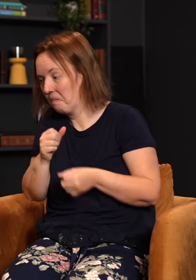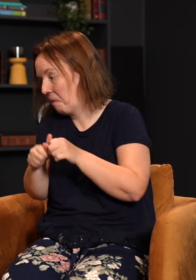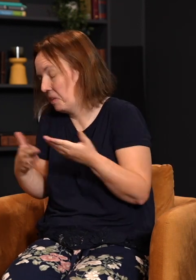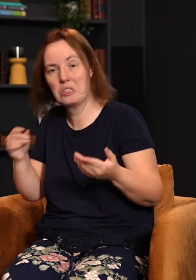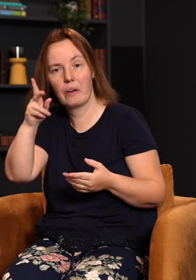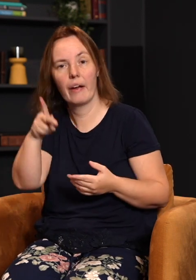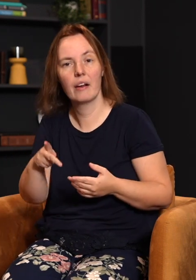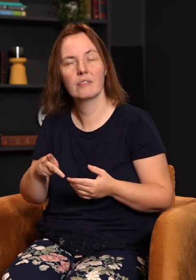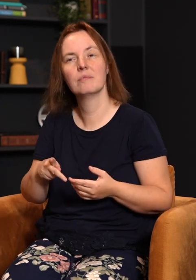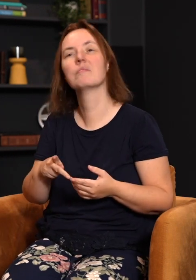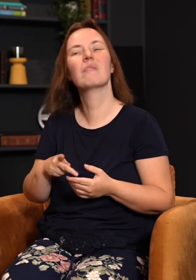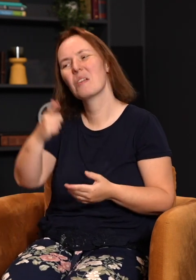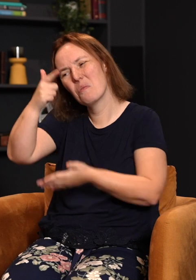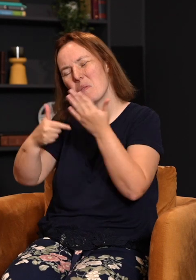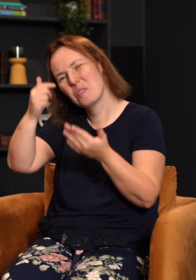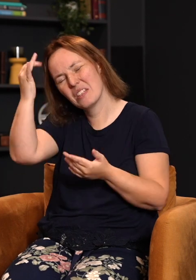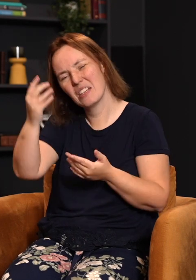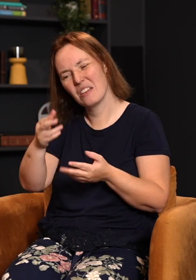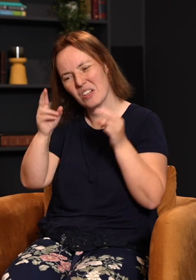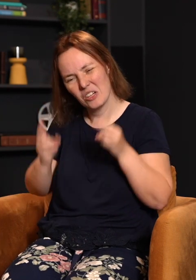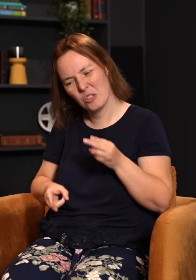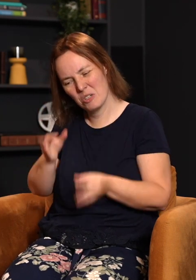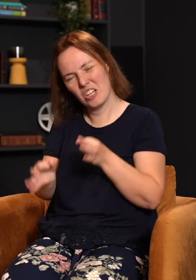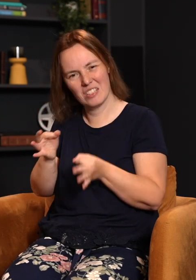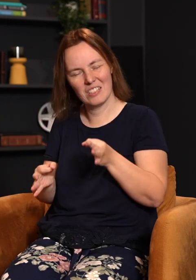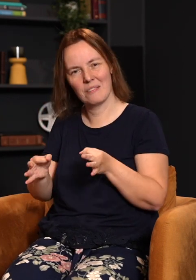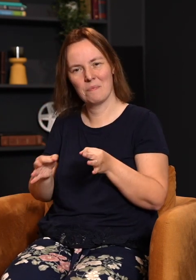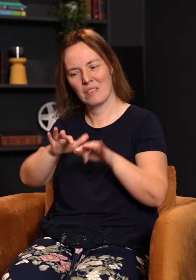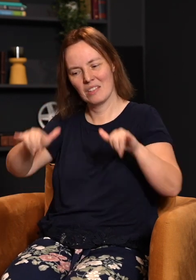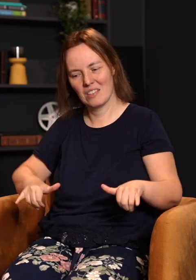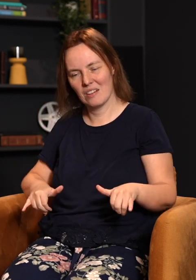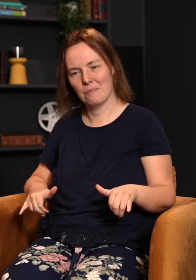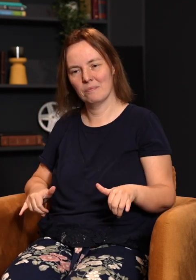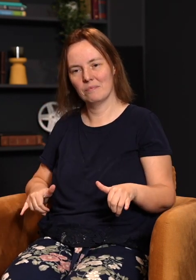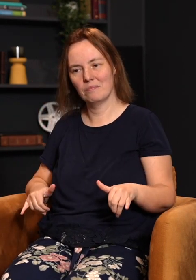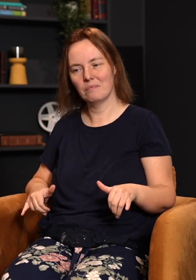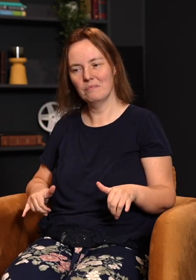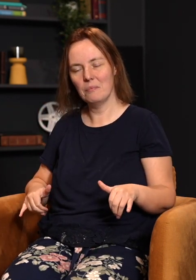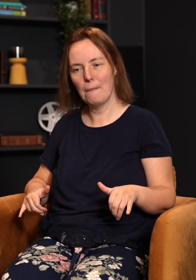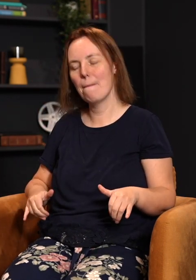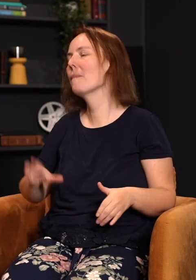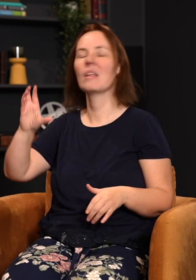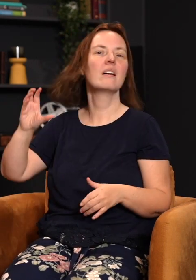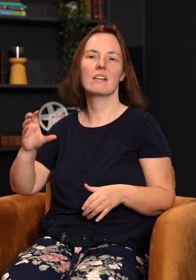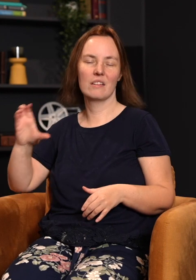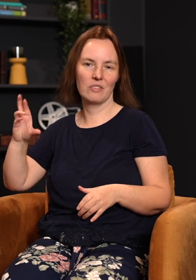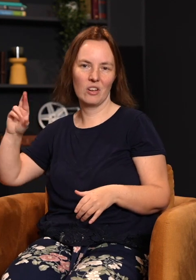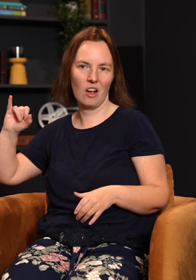judicial system either. What would we think if, and we're seeing some of this lived out in some of the states in the U.S., but what would we think if criminals were brought before